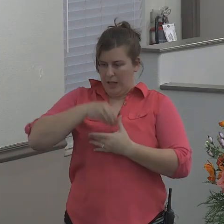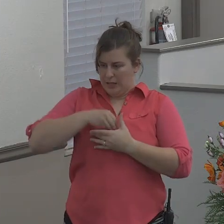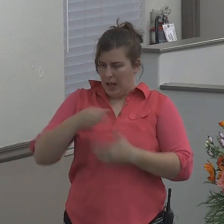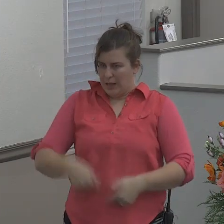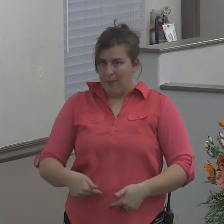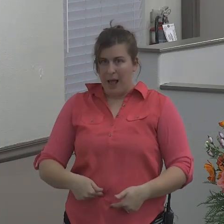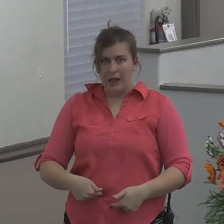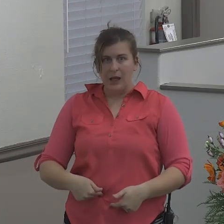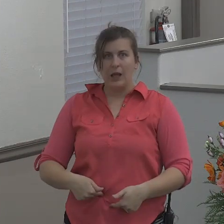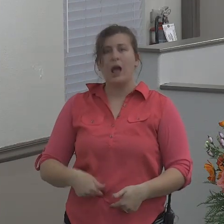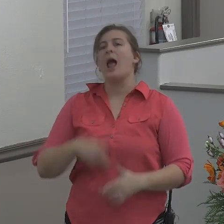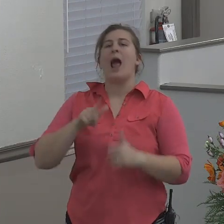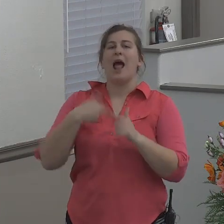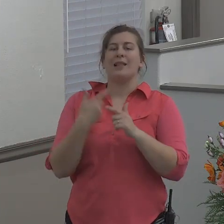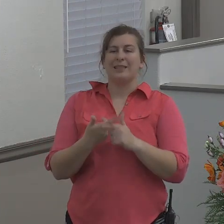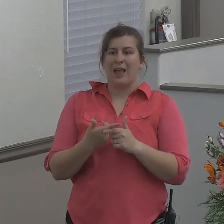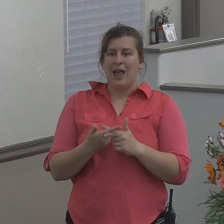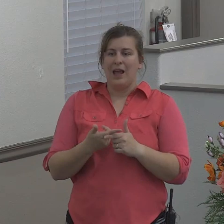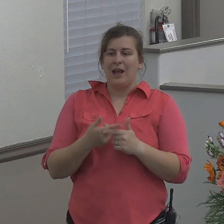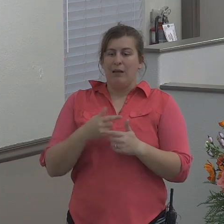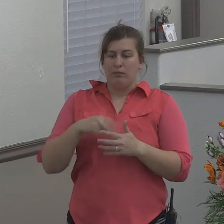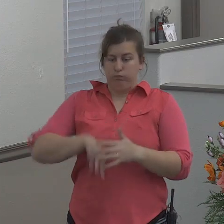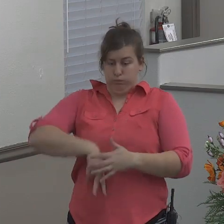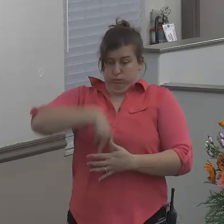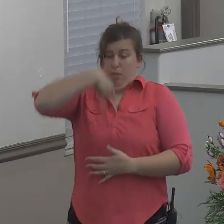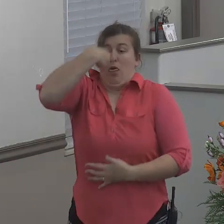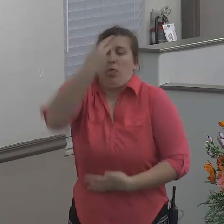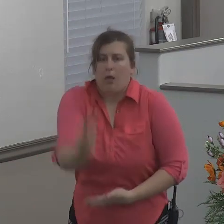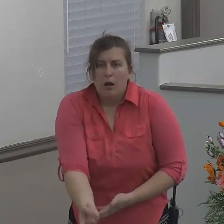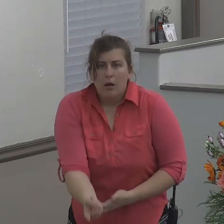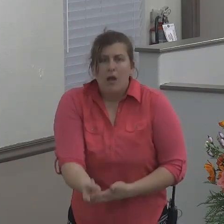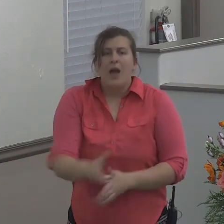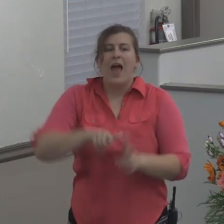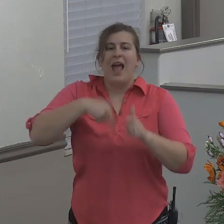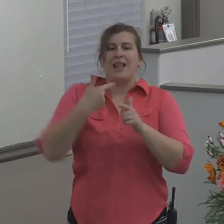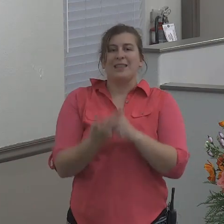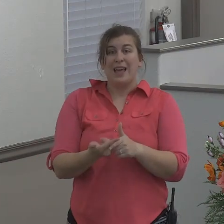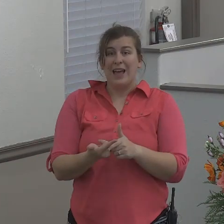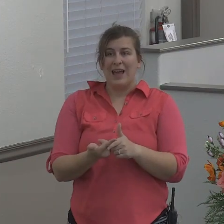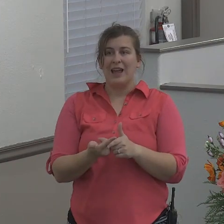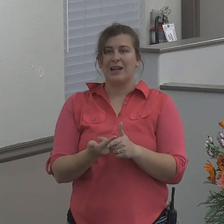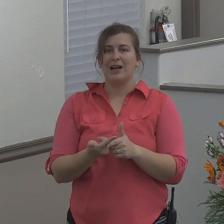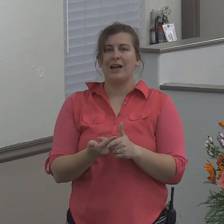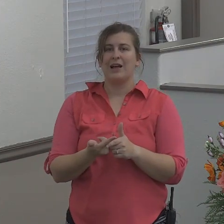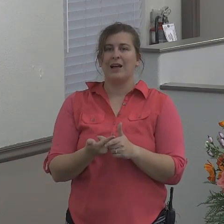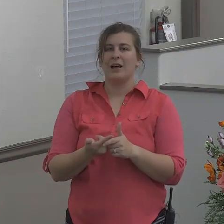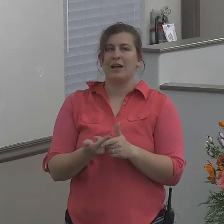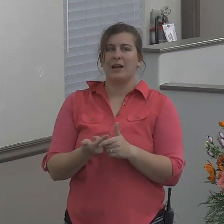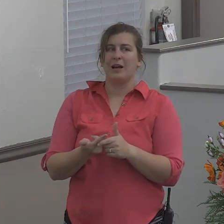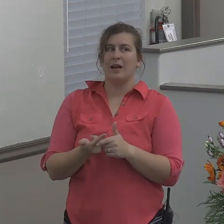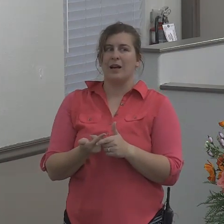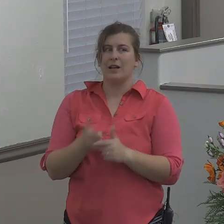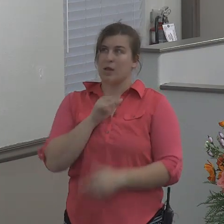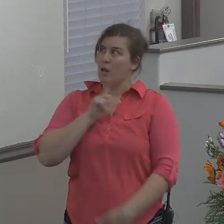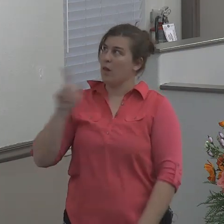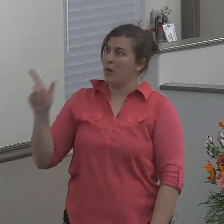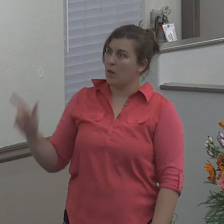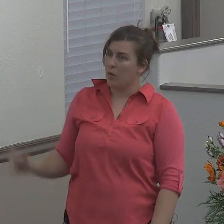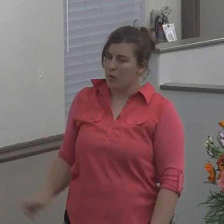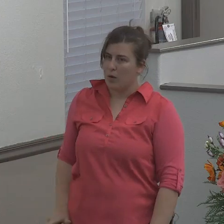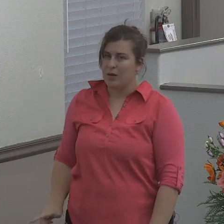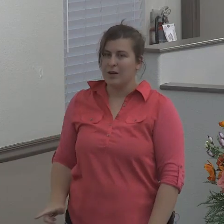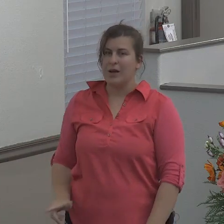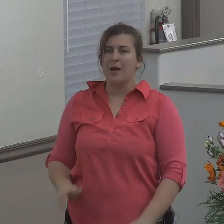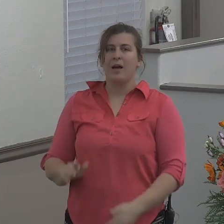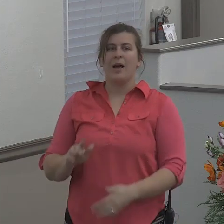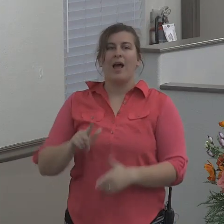Miracle 5, the release from the sea creature. Miracle 6, the gourd. Miracle 7,